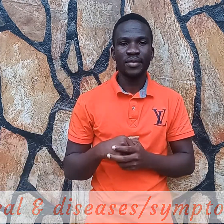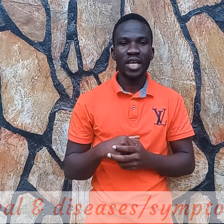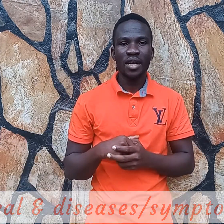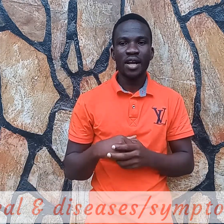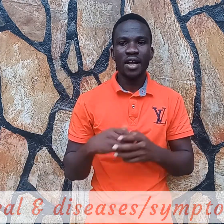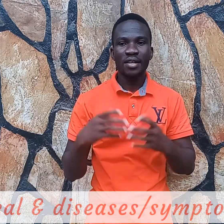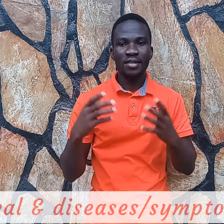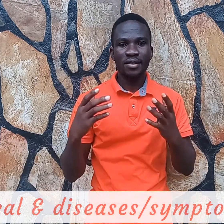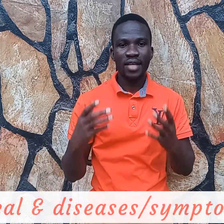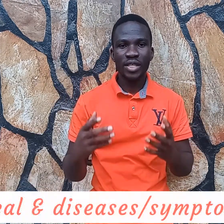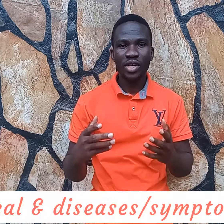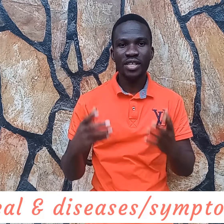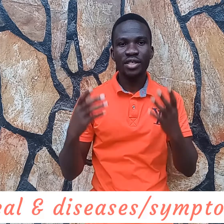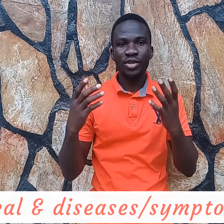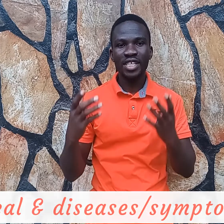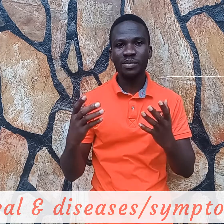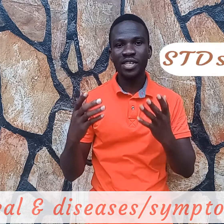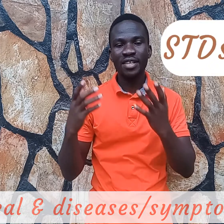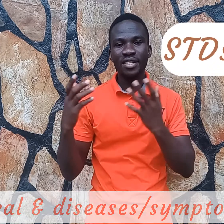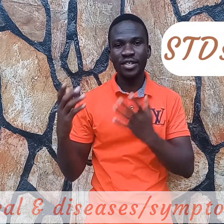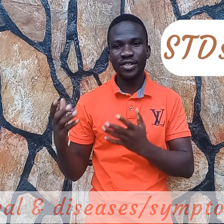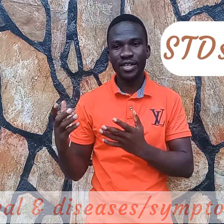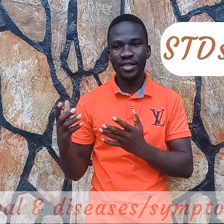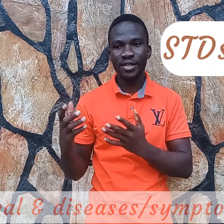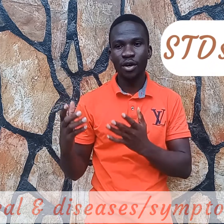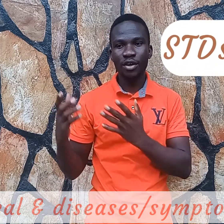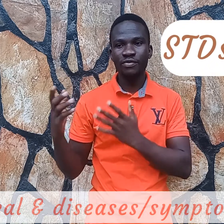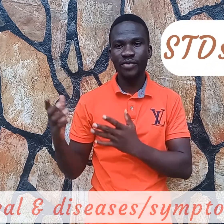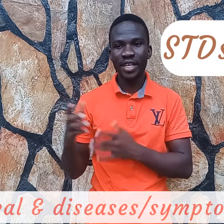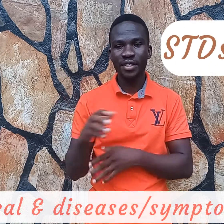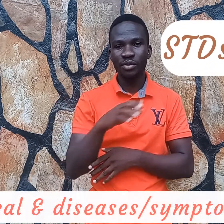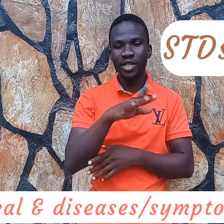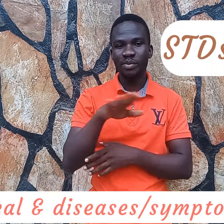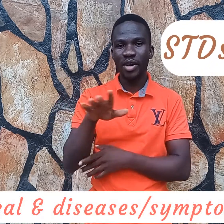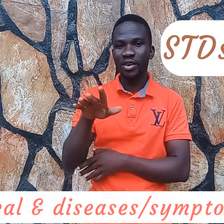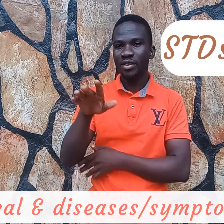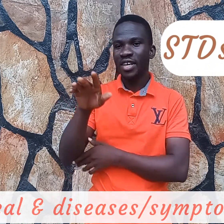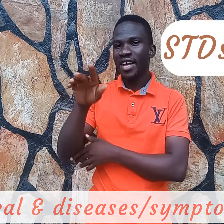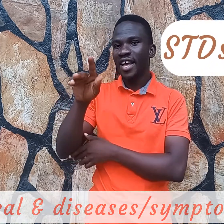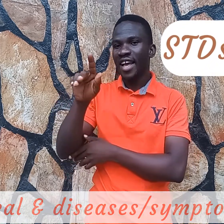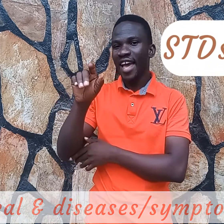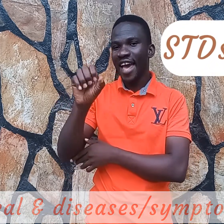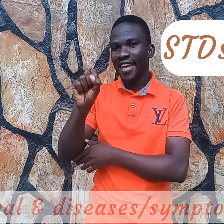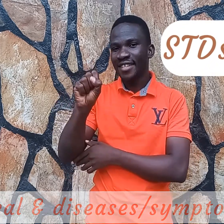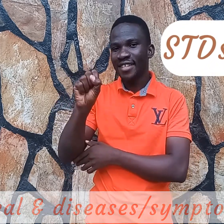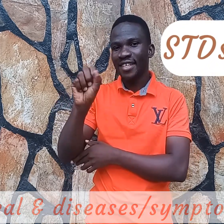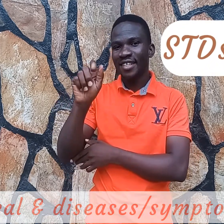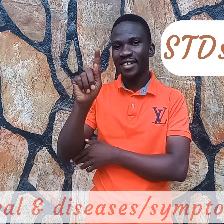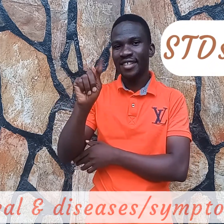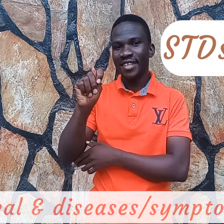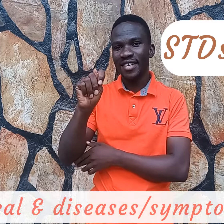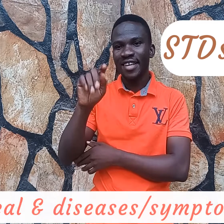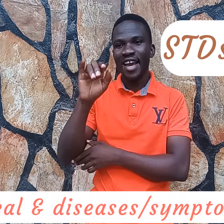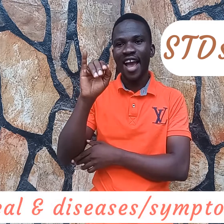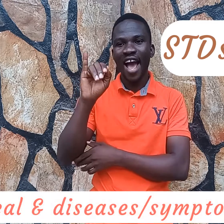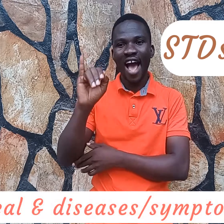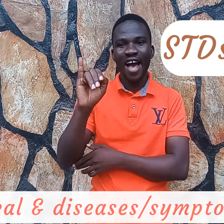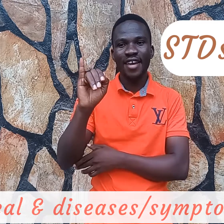sexually transmitted diseases or infection we spell S-T-I